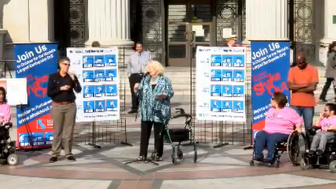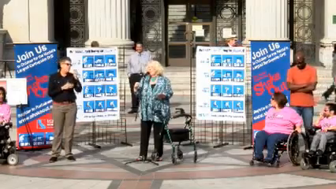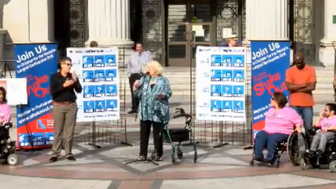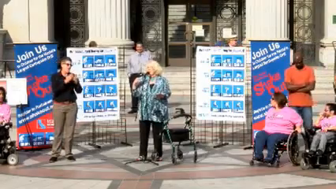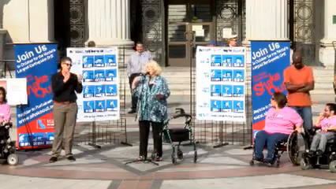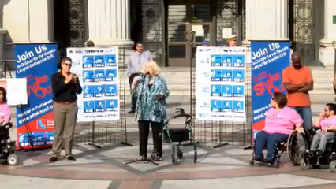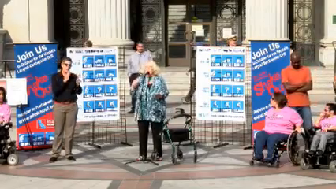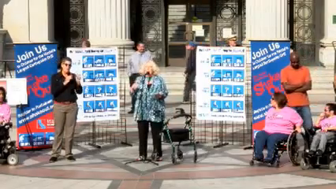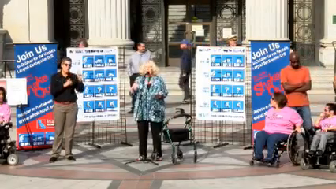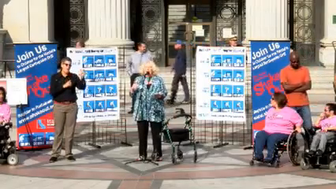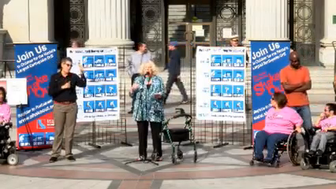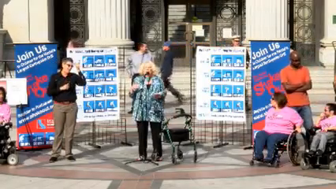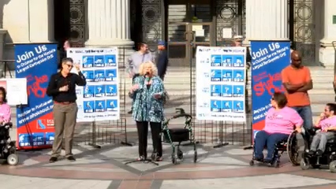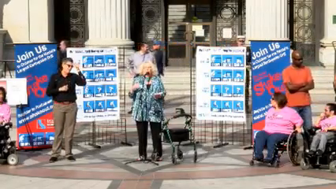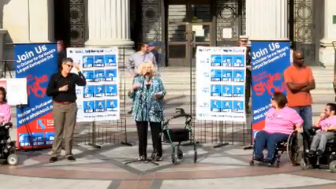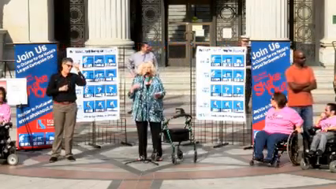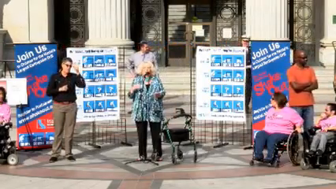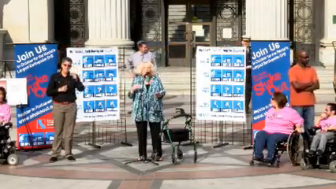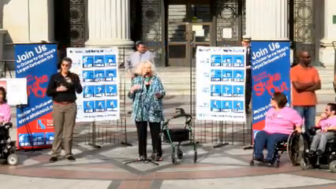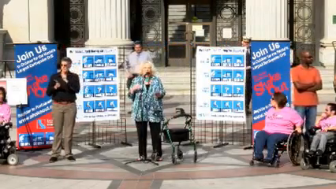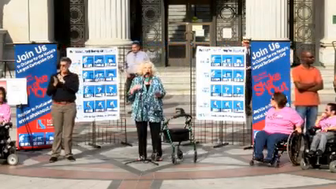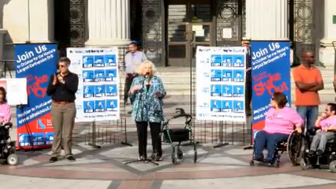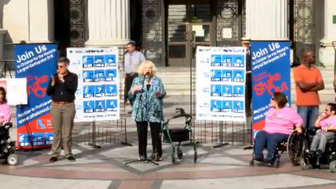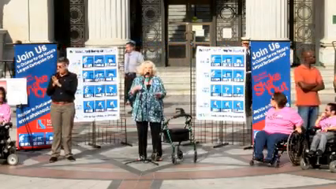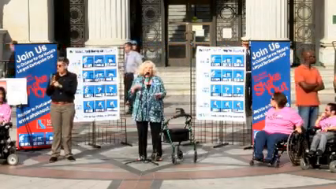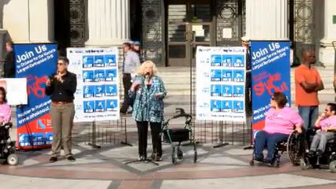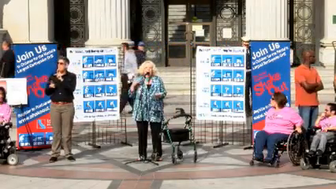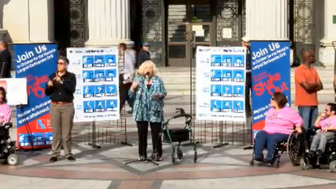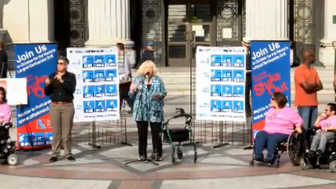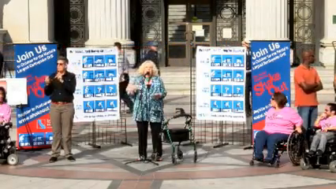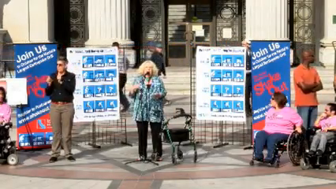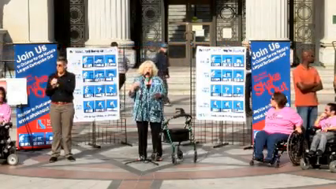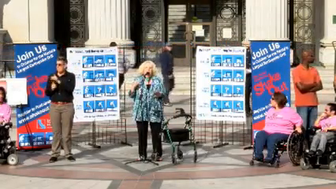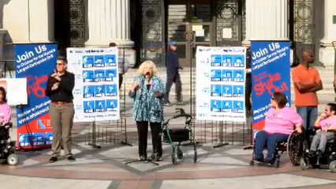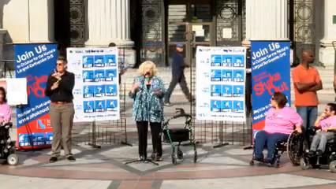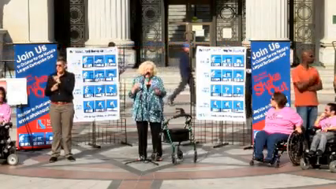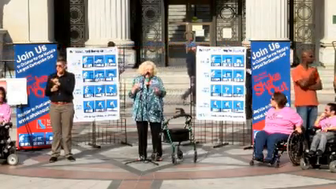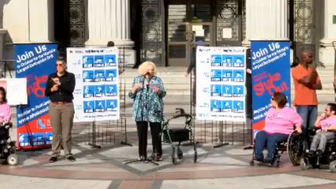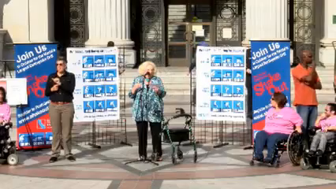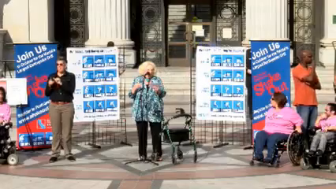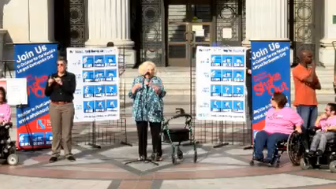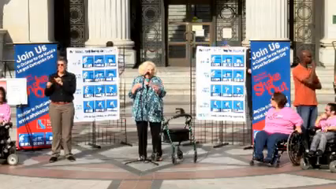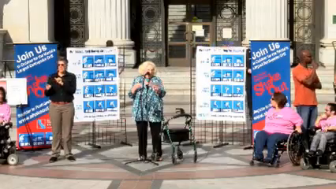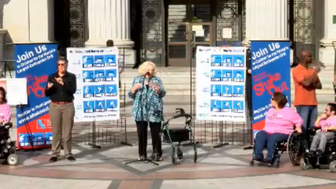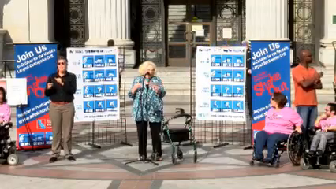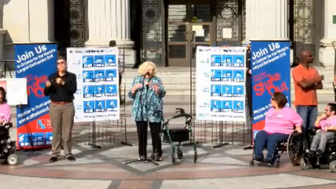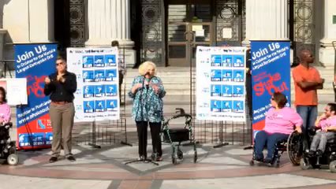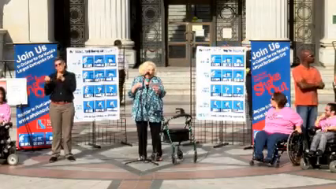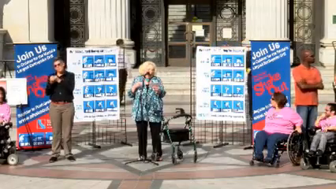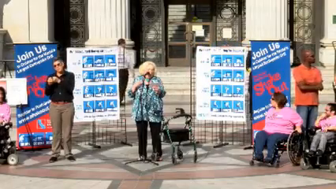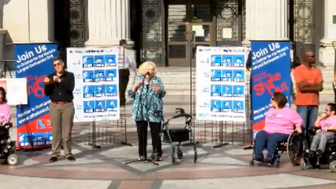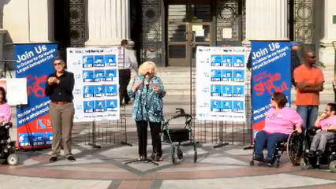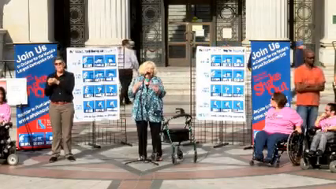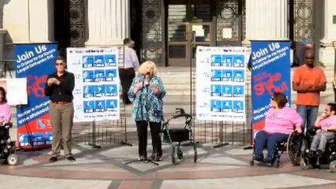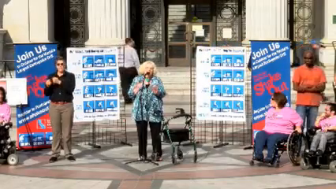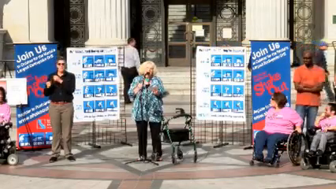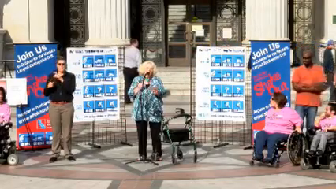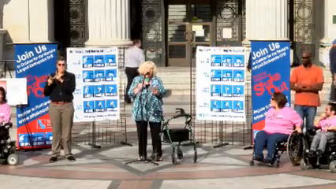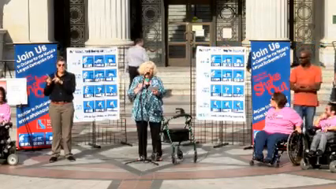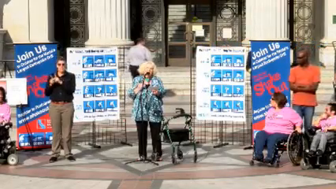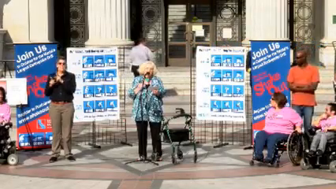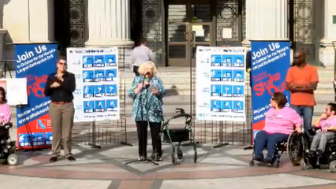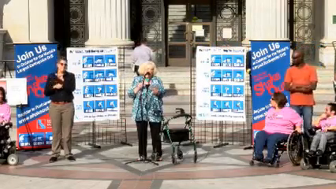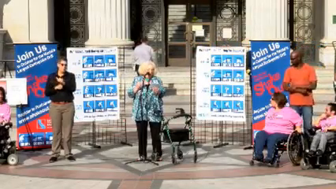but was written by people with disabilities in favor of people with disabilities. Because,